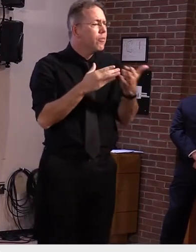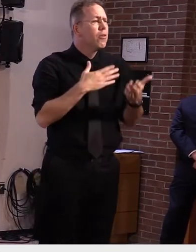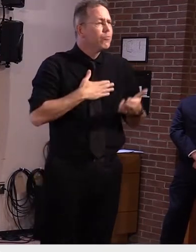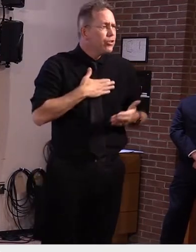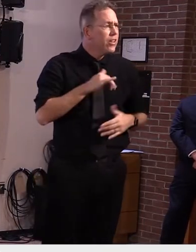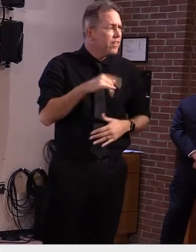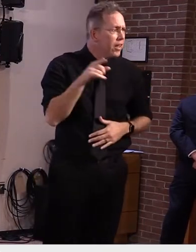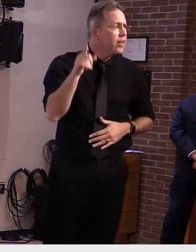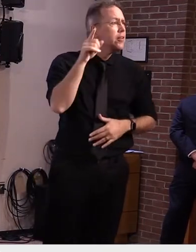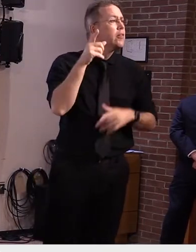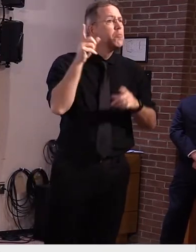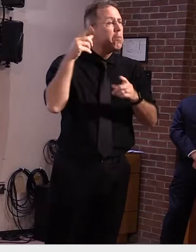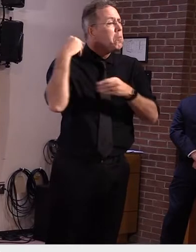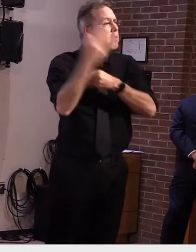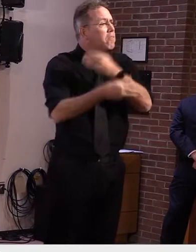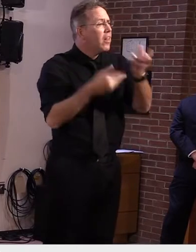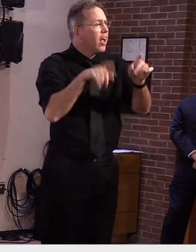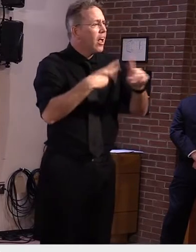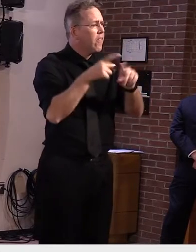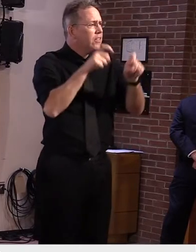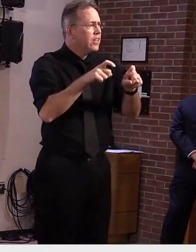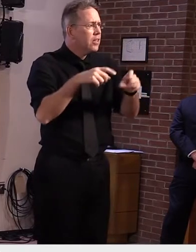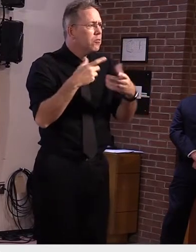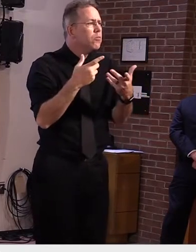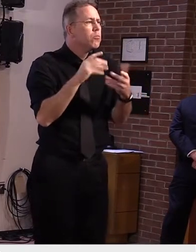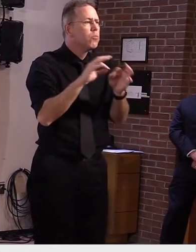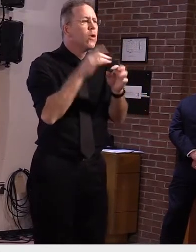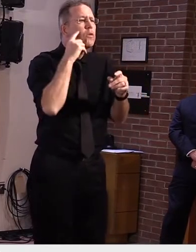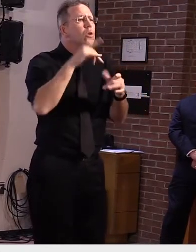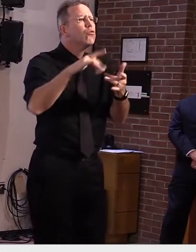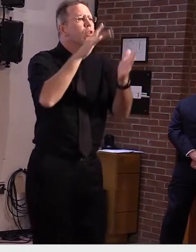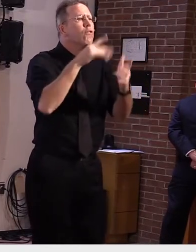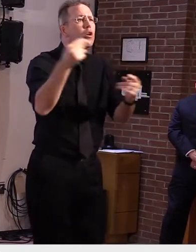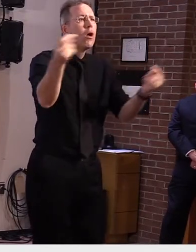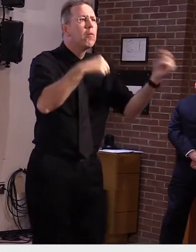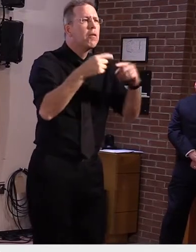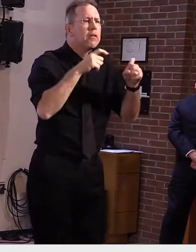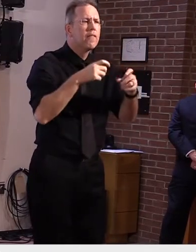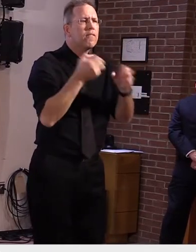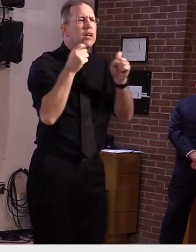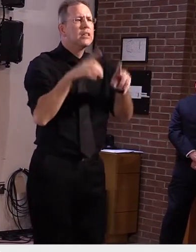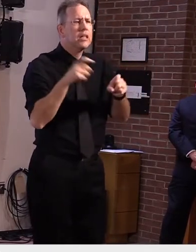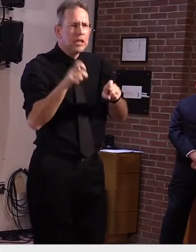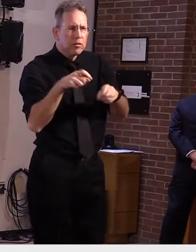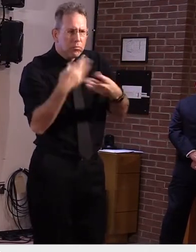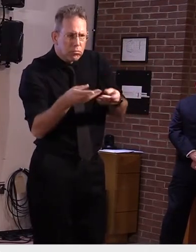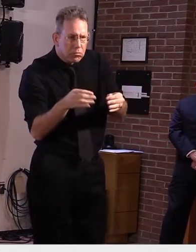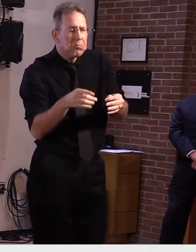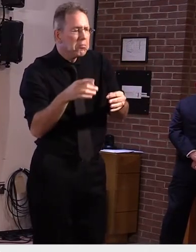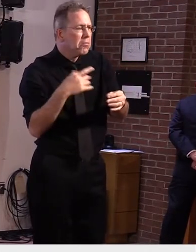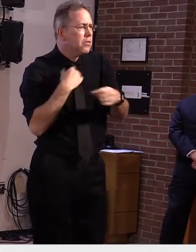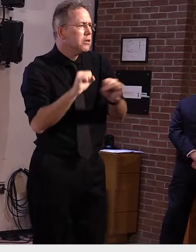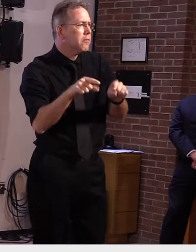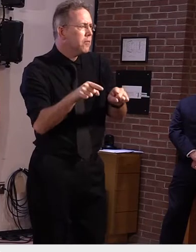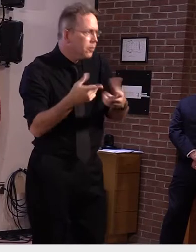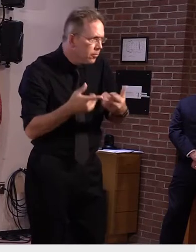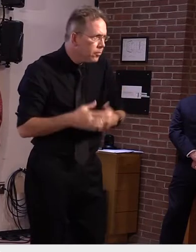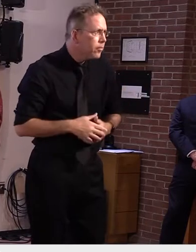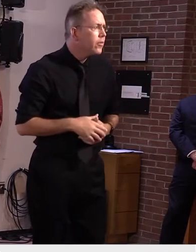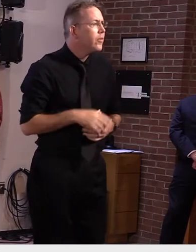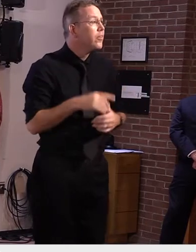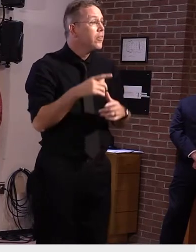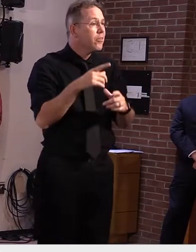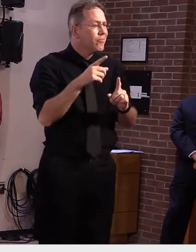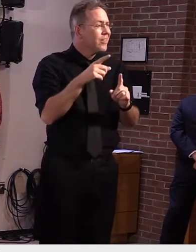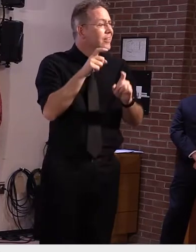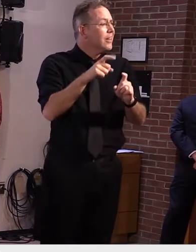visitors about preventing spread of COVID-19. As we've said, testing is one critical tool to find the virus and